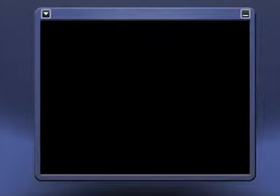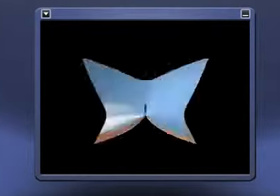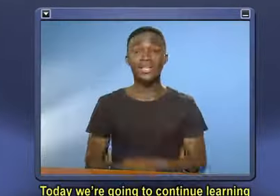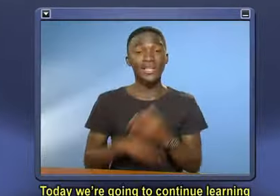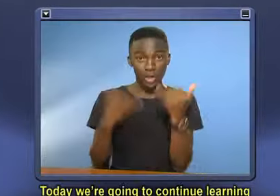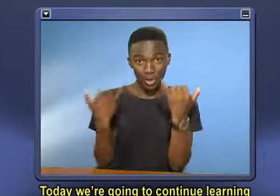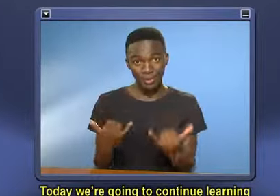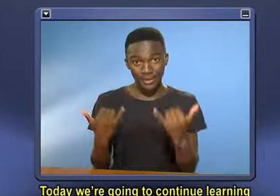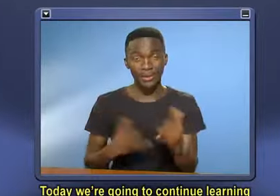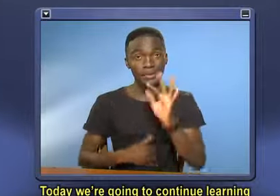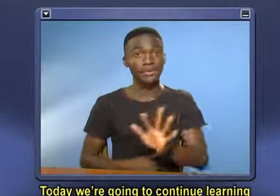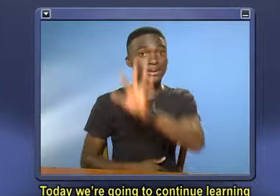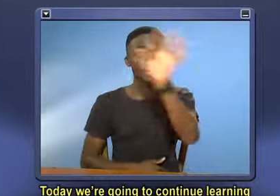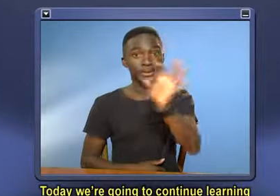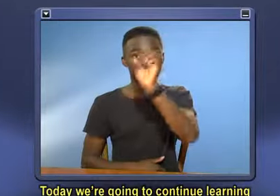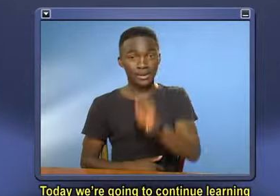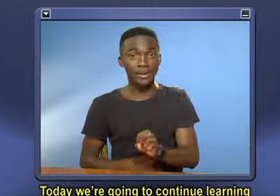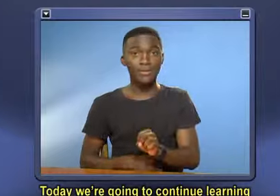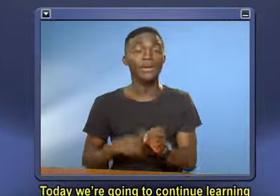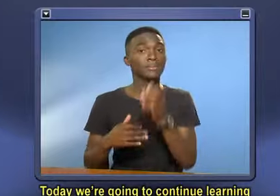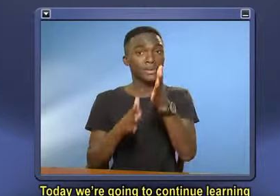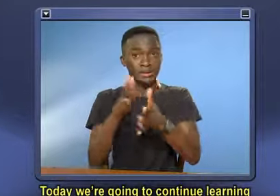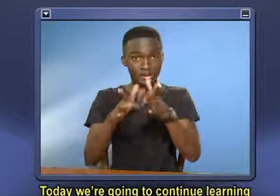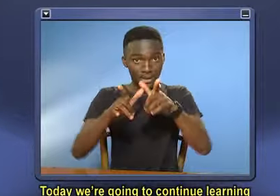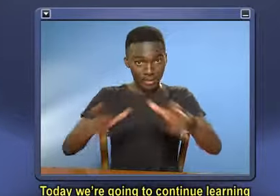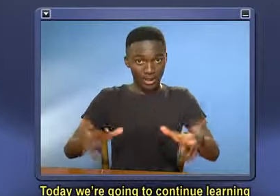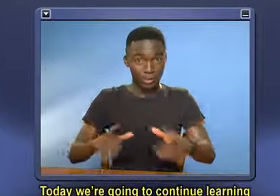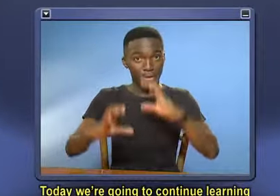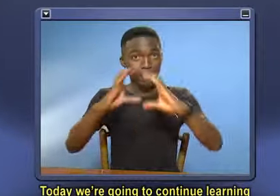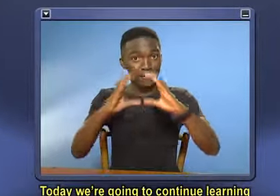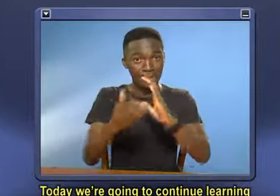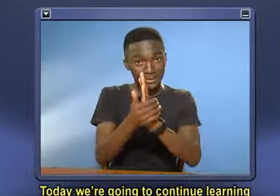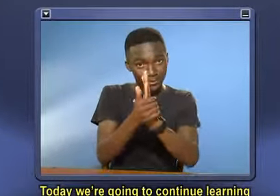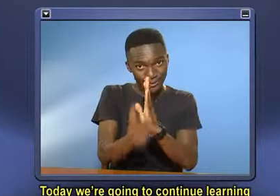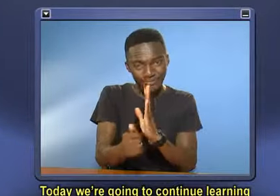Today we're going to continue learning about basic conversational skills in South African Sign Language.